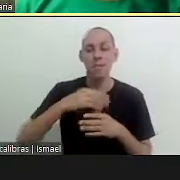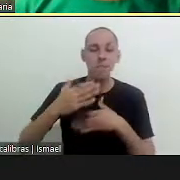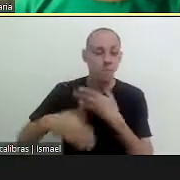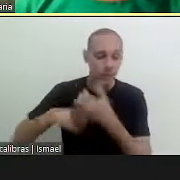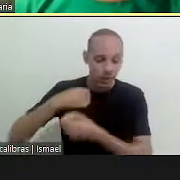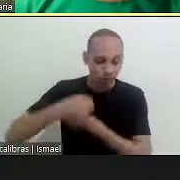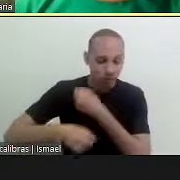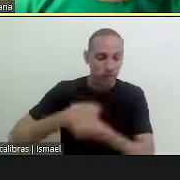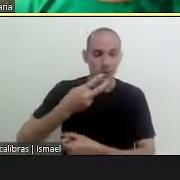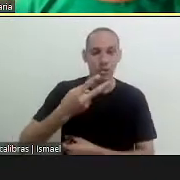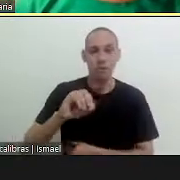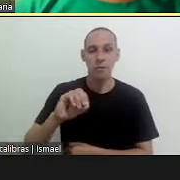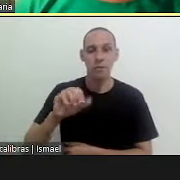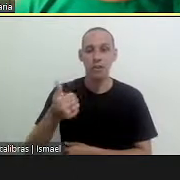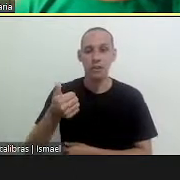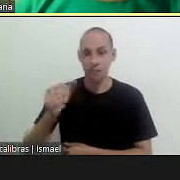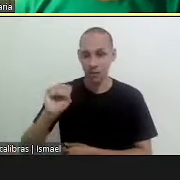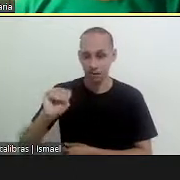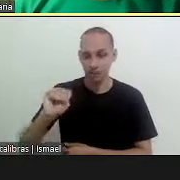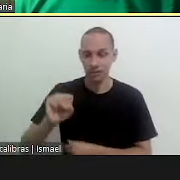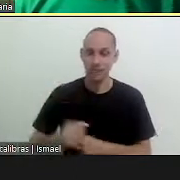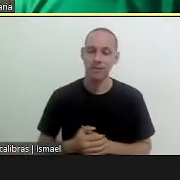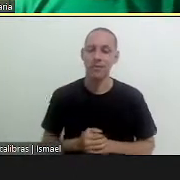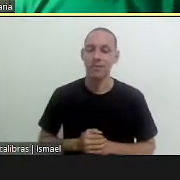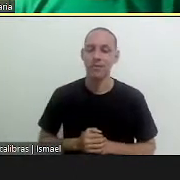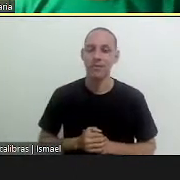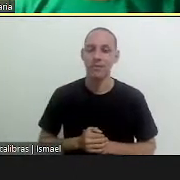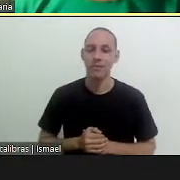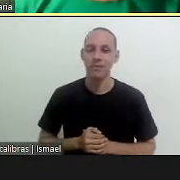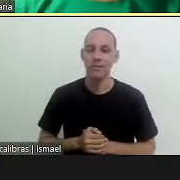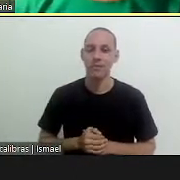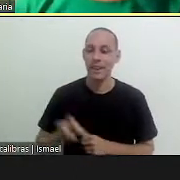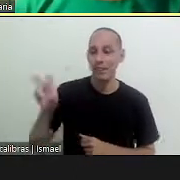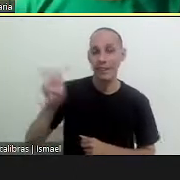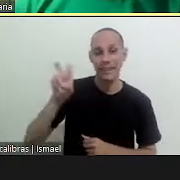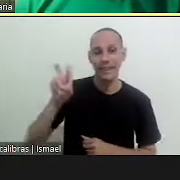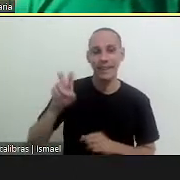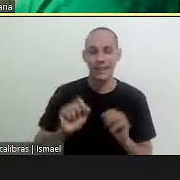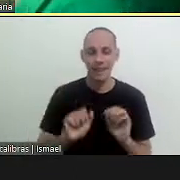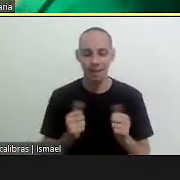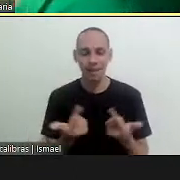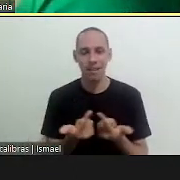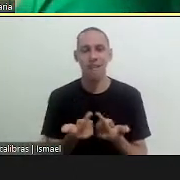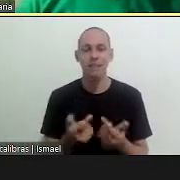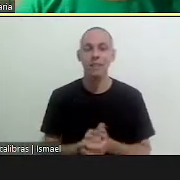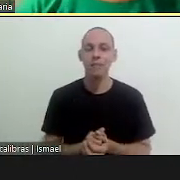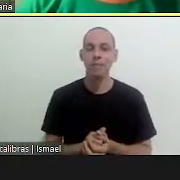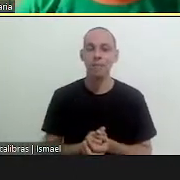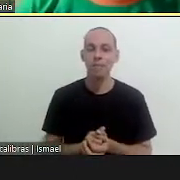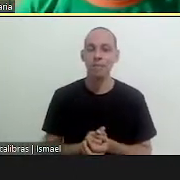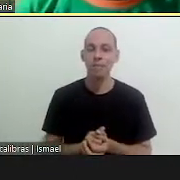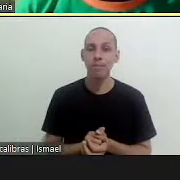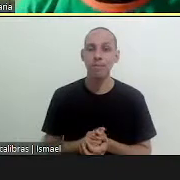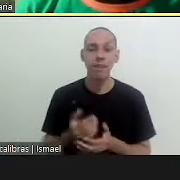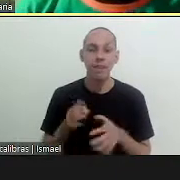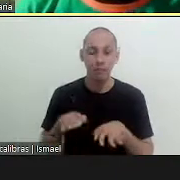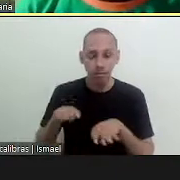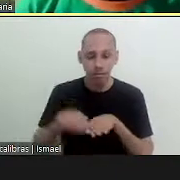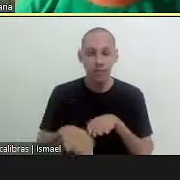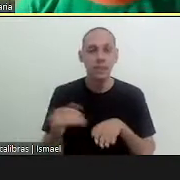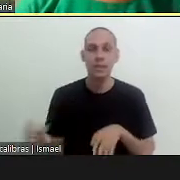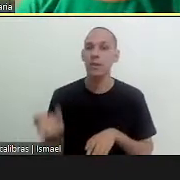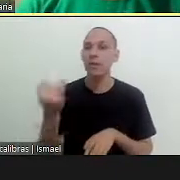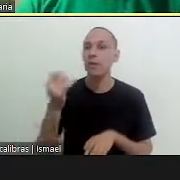include our society then in 2018 we have the 15th of a fifth assembly